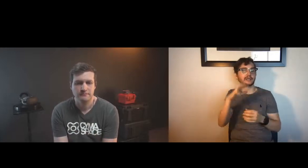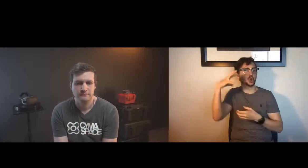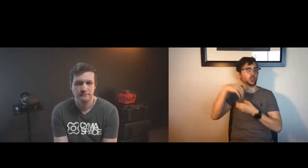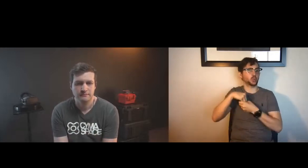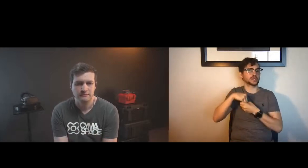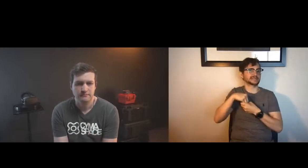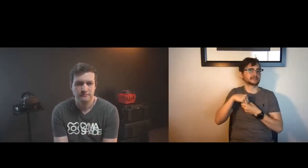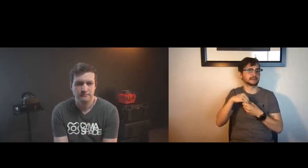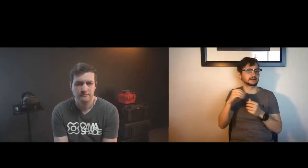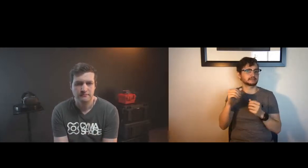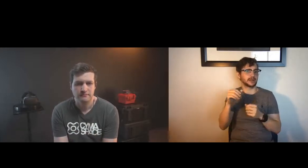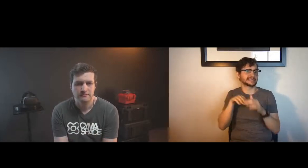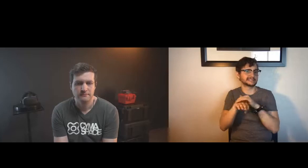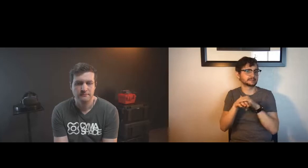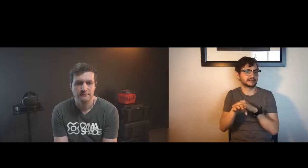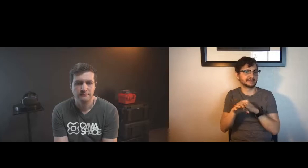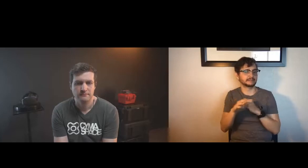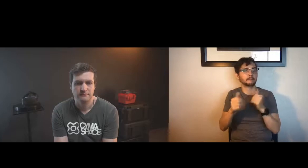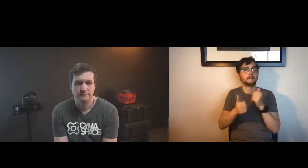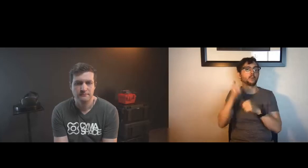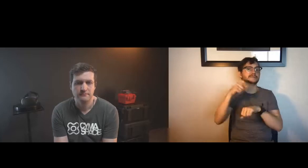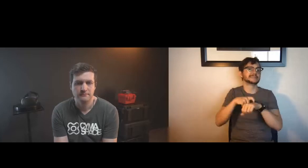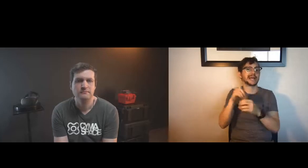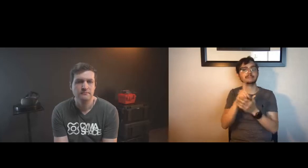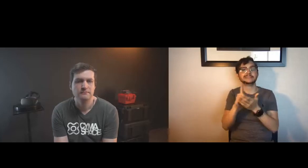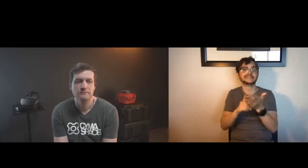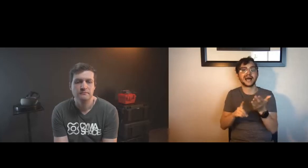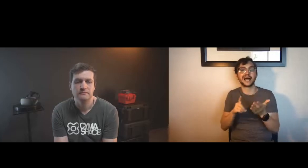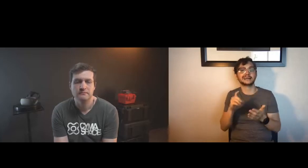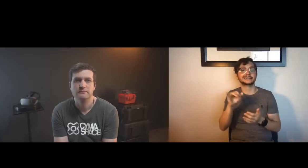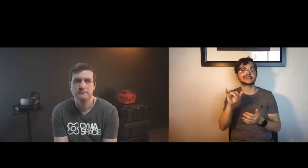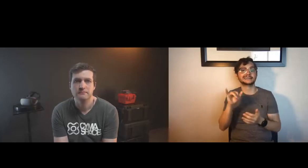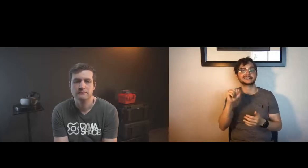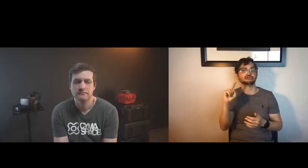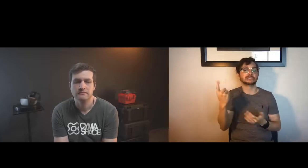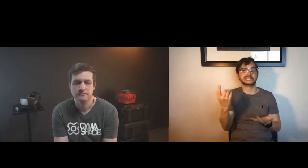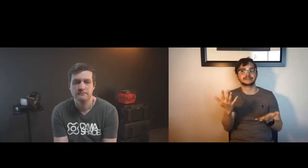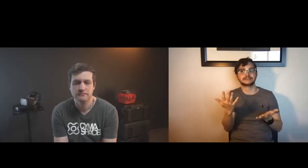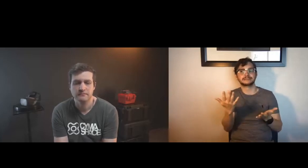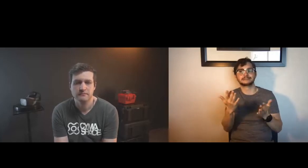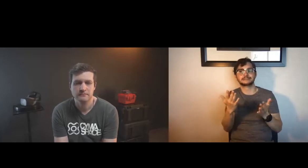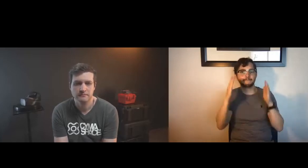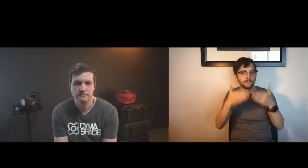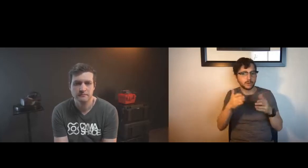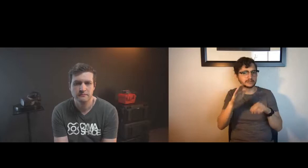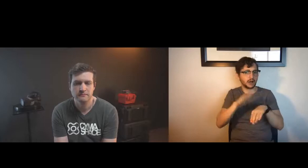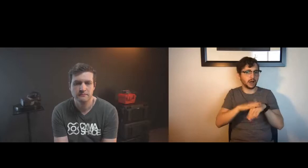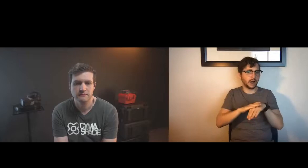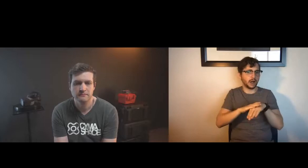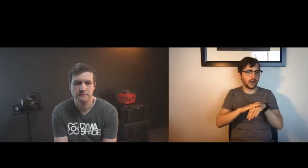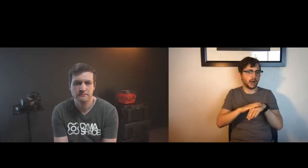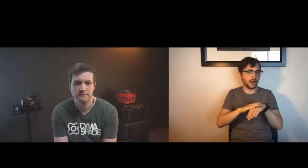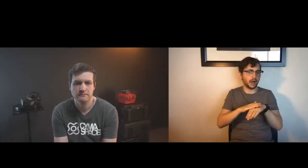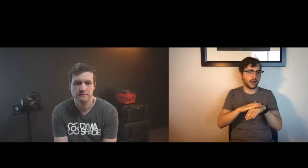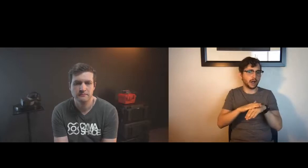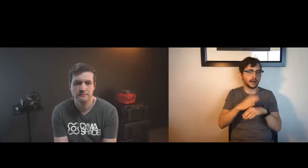design thinking was not inclusive of accessibility most times design is just